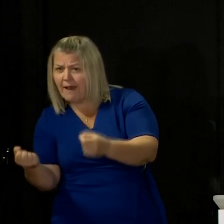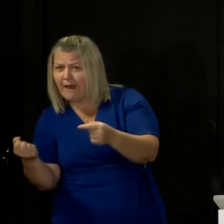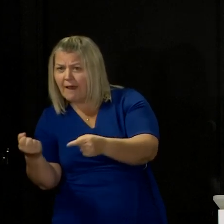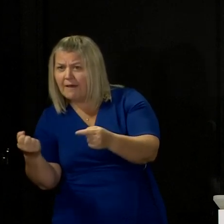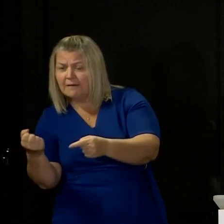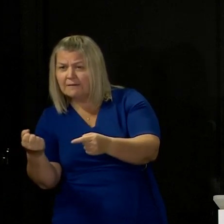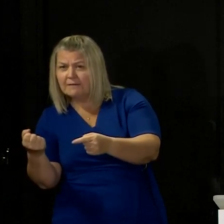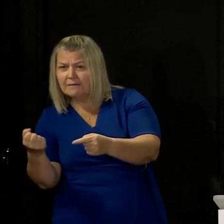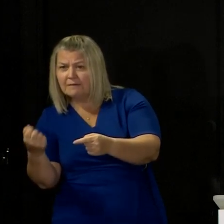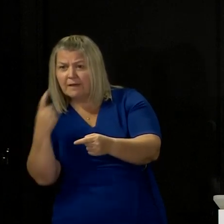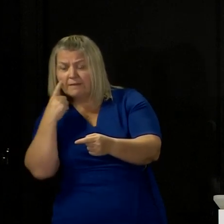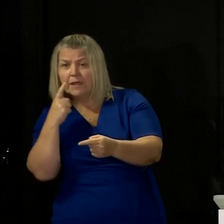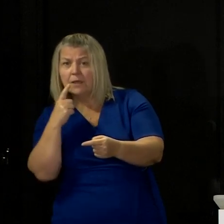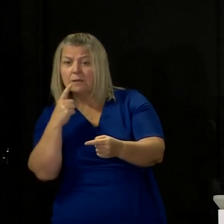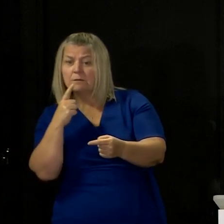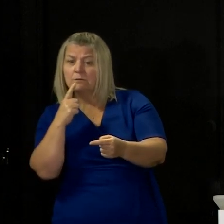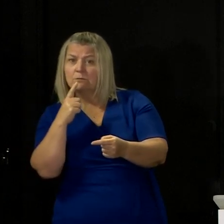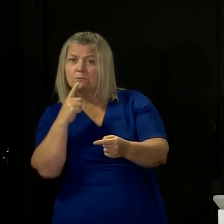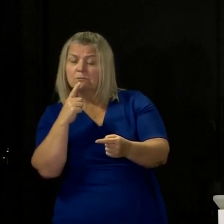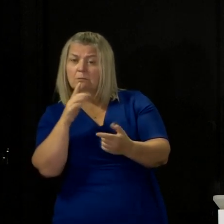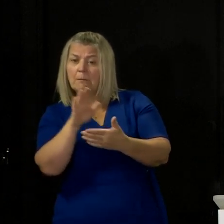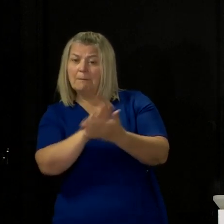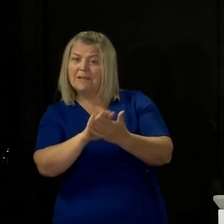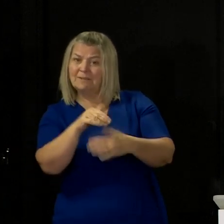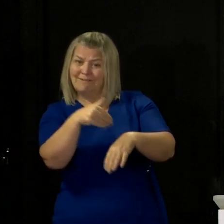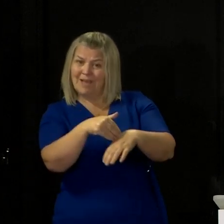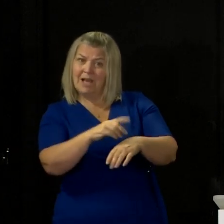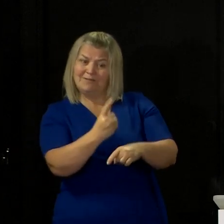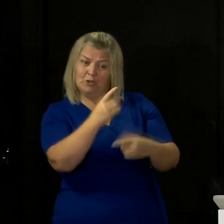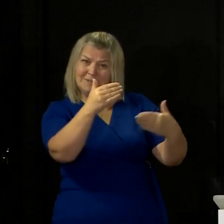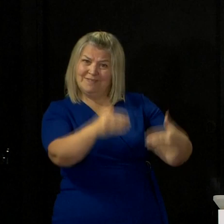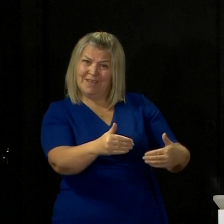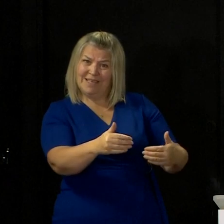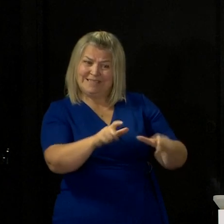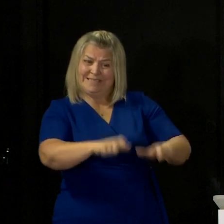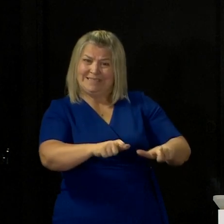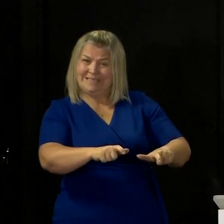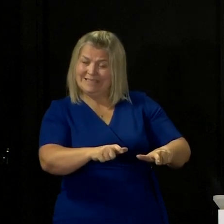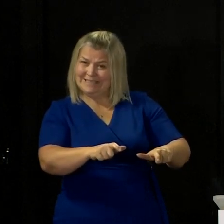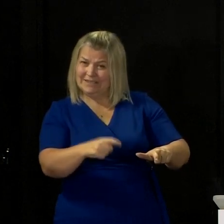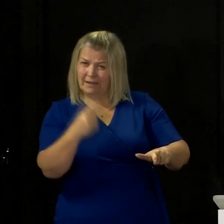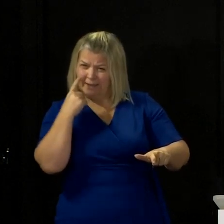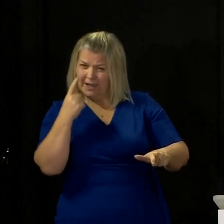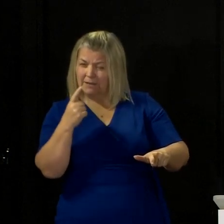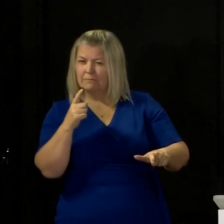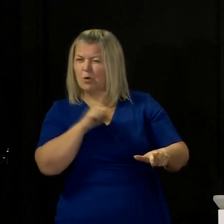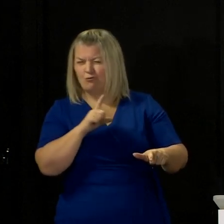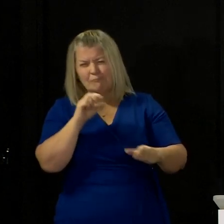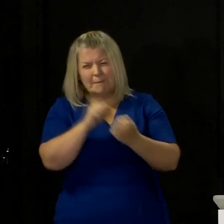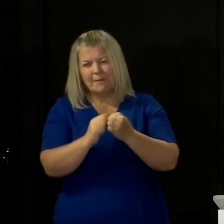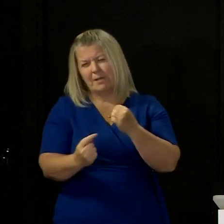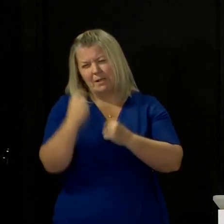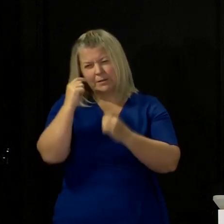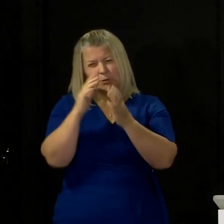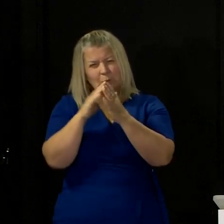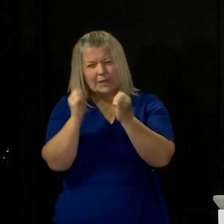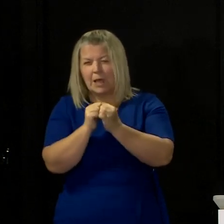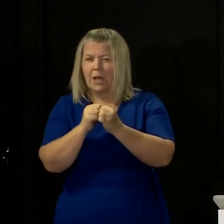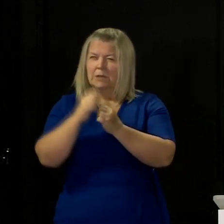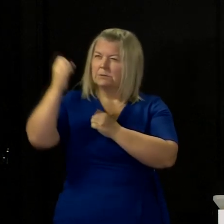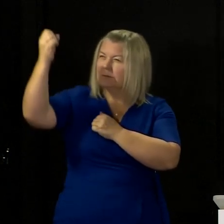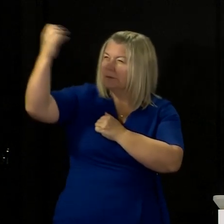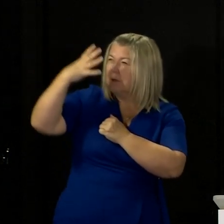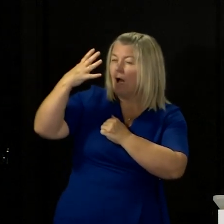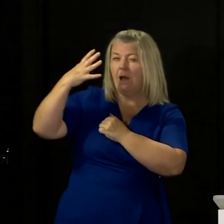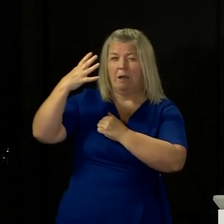we had last weekend. And what would the kind of window be before you may expect that to show? And also, is there any concern